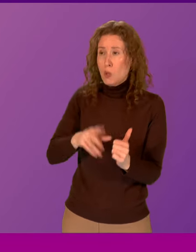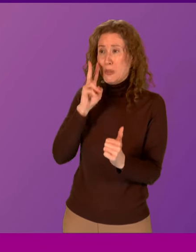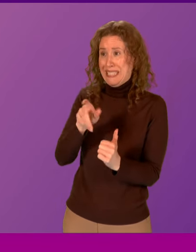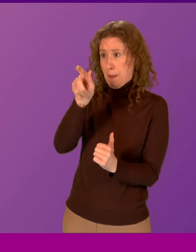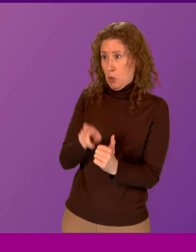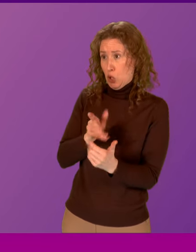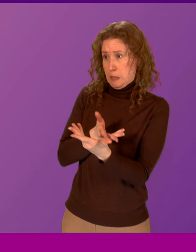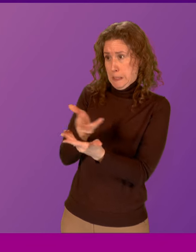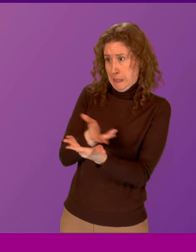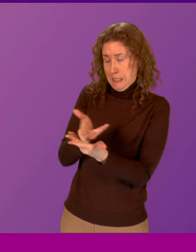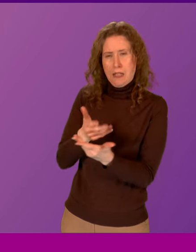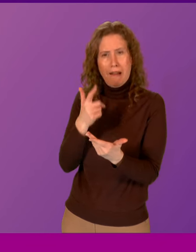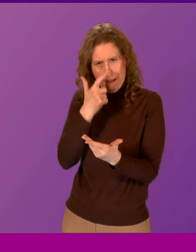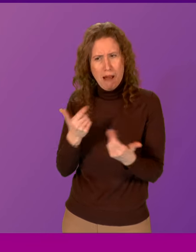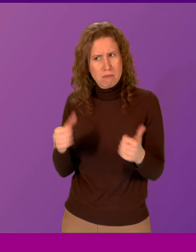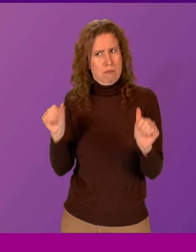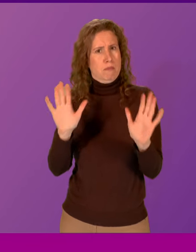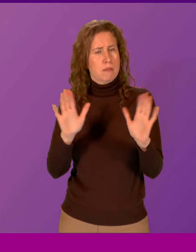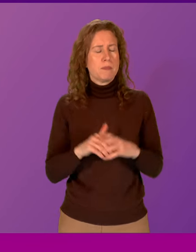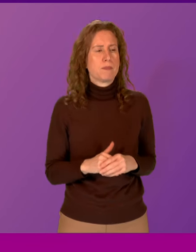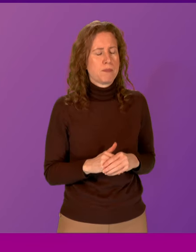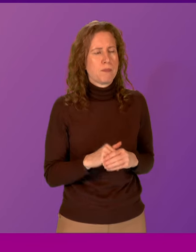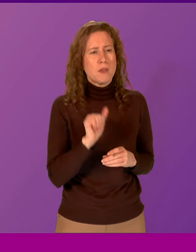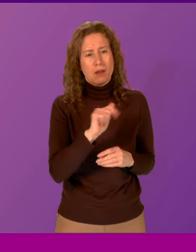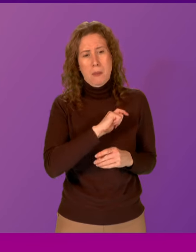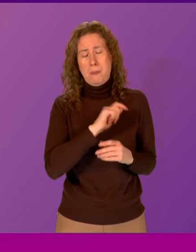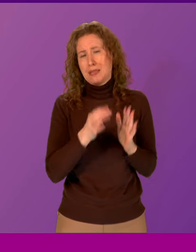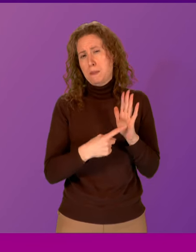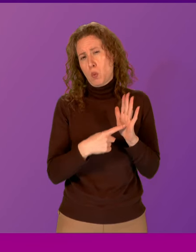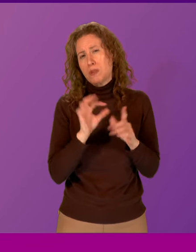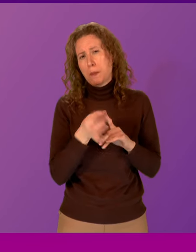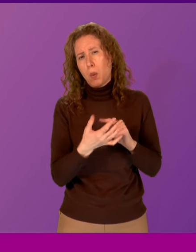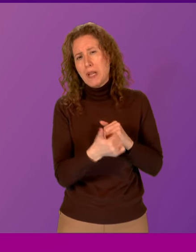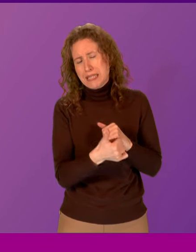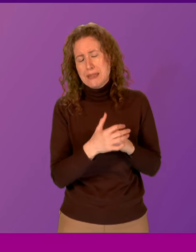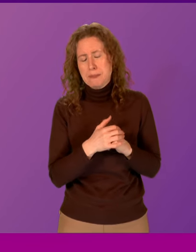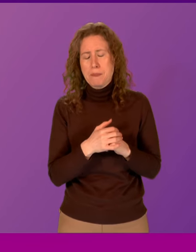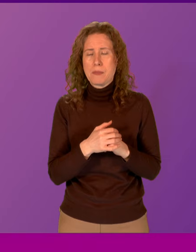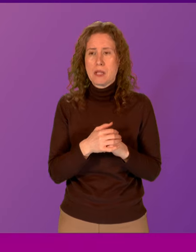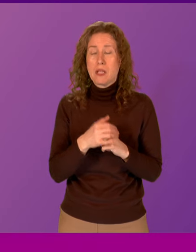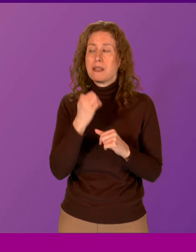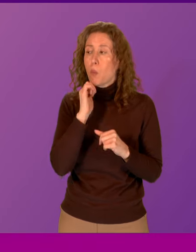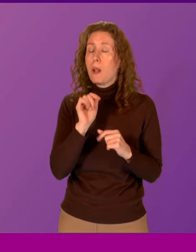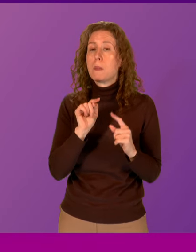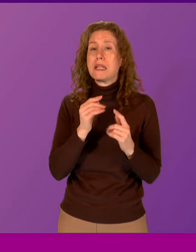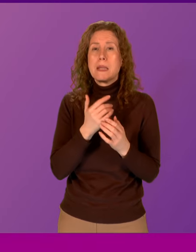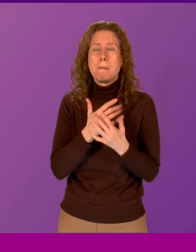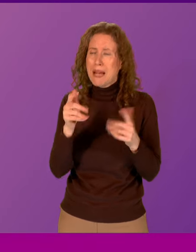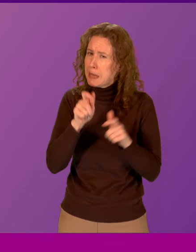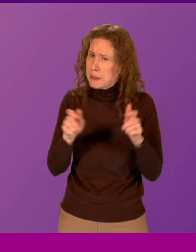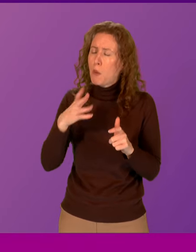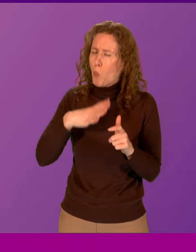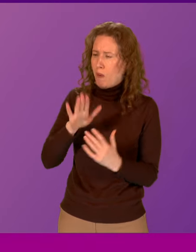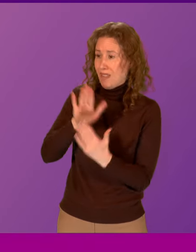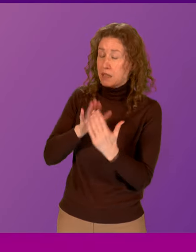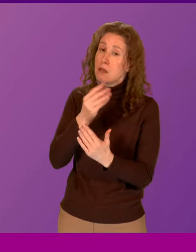Minister. And I think the point we made by the members is very important indeed. And of course, there will be a number of people who want that face-to-face service.